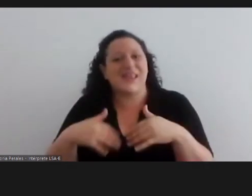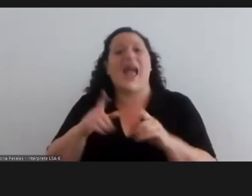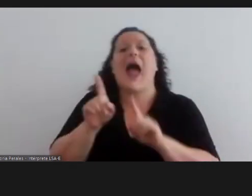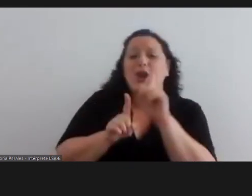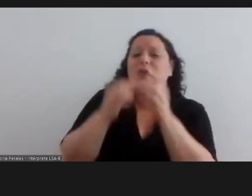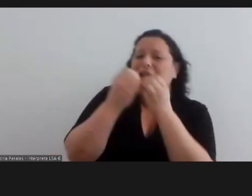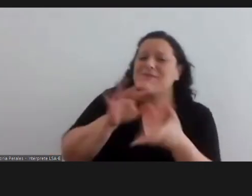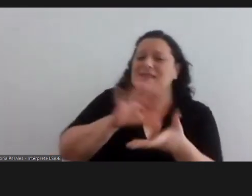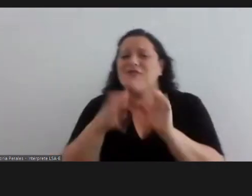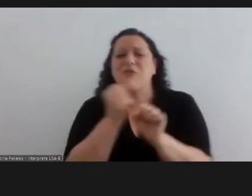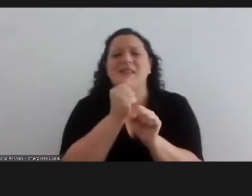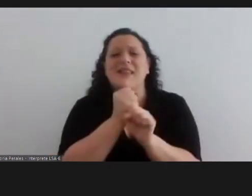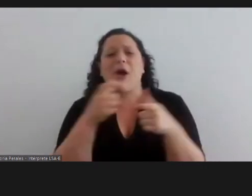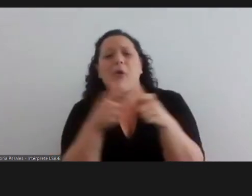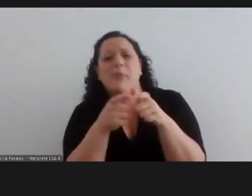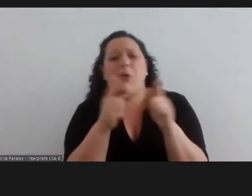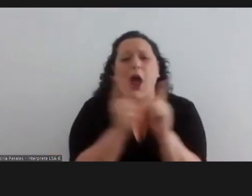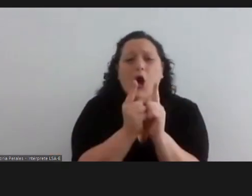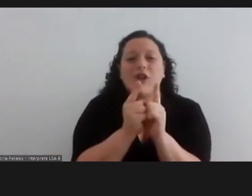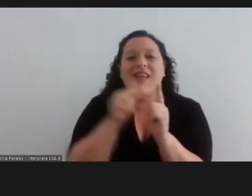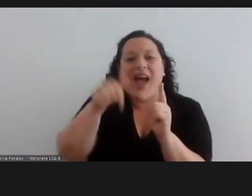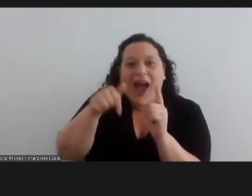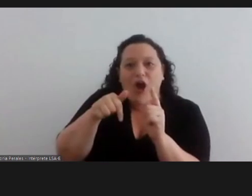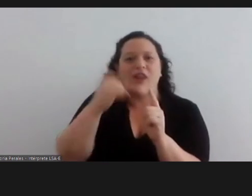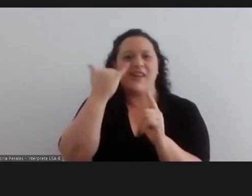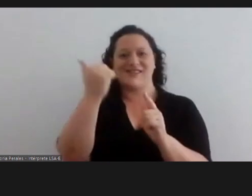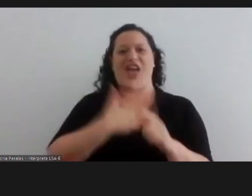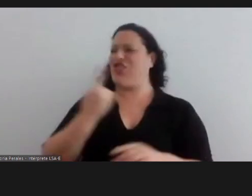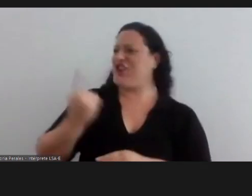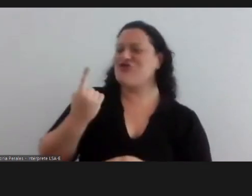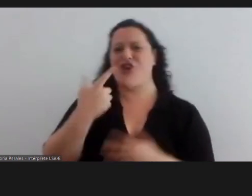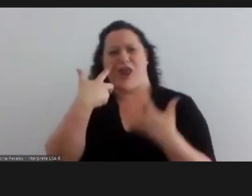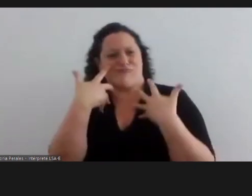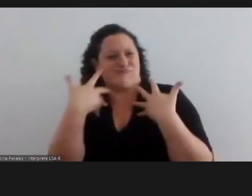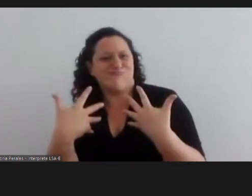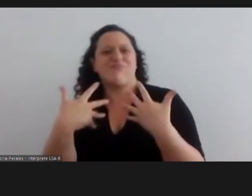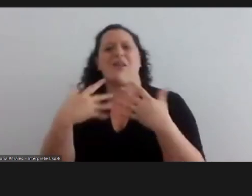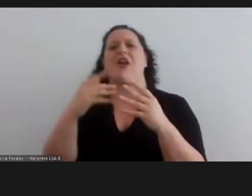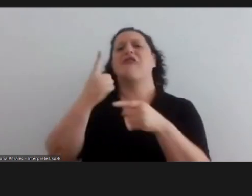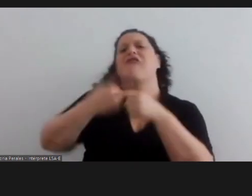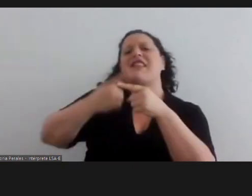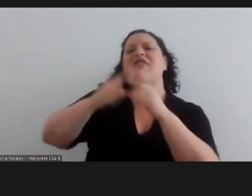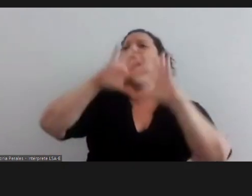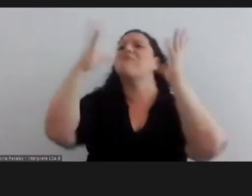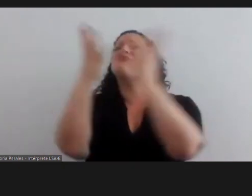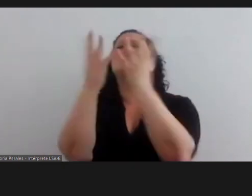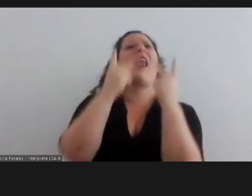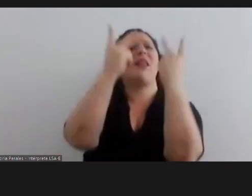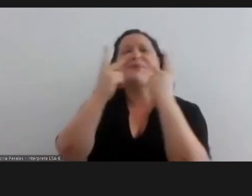these and are part of festivals and